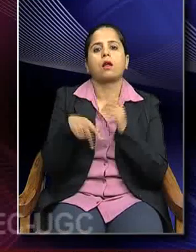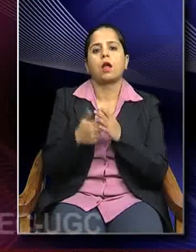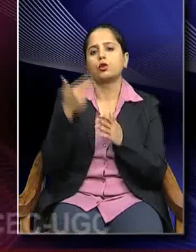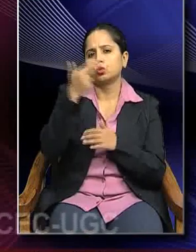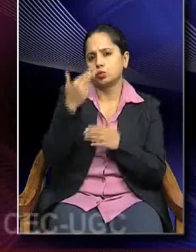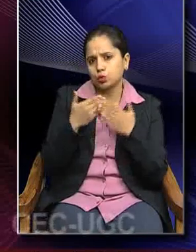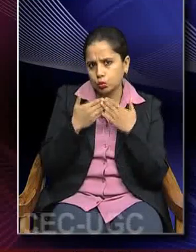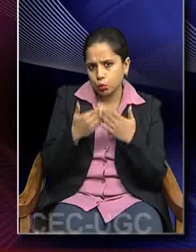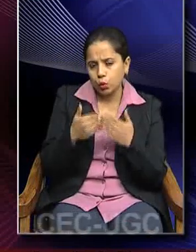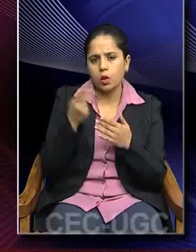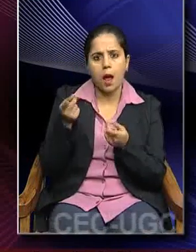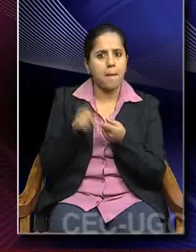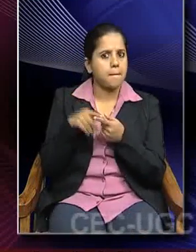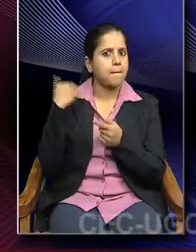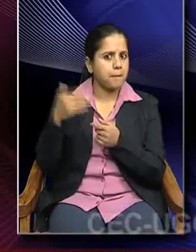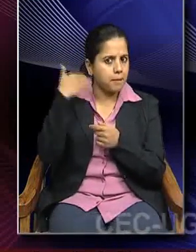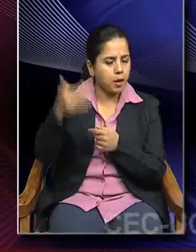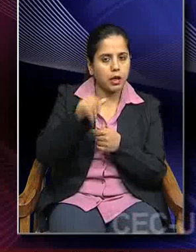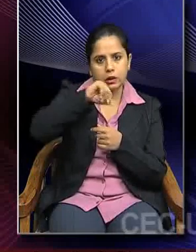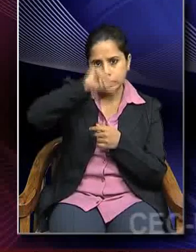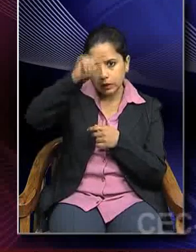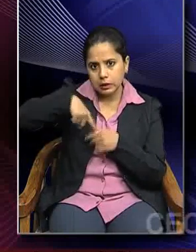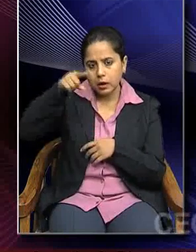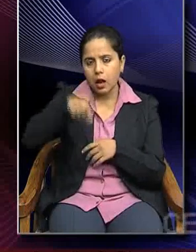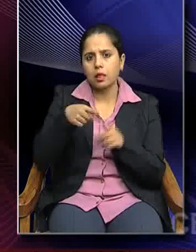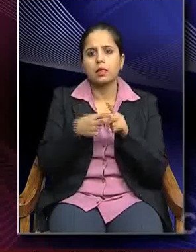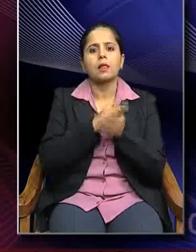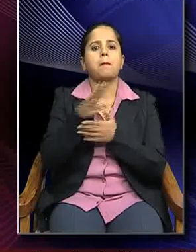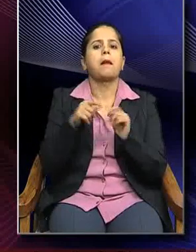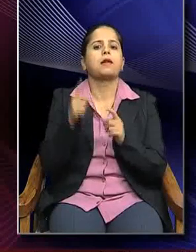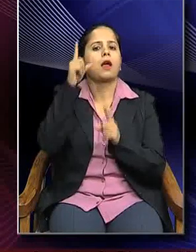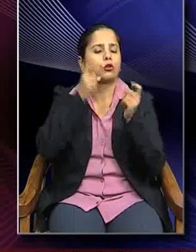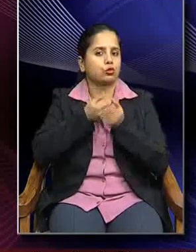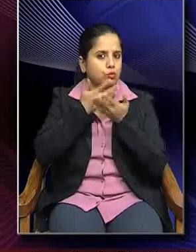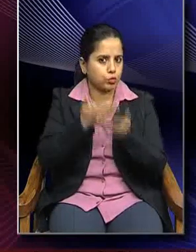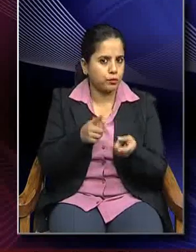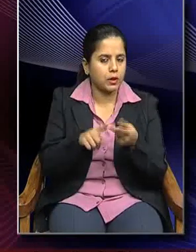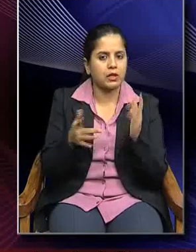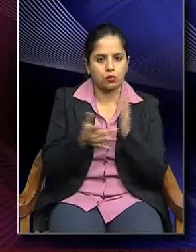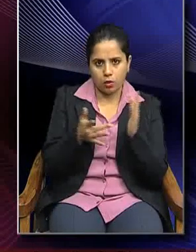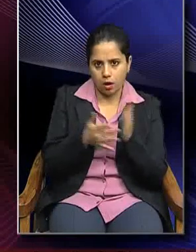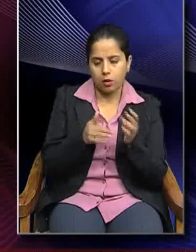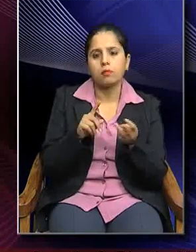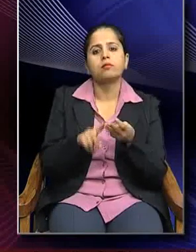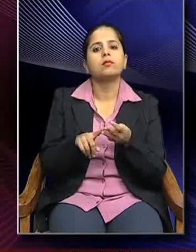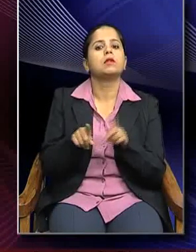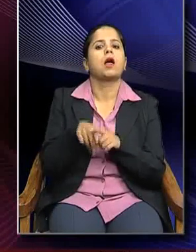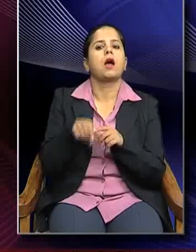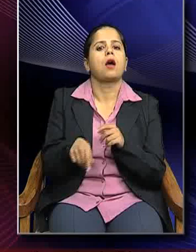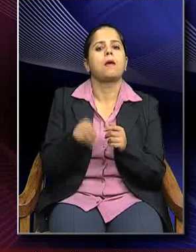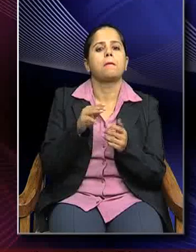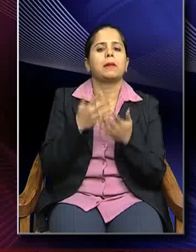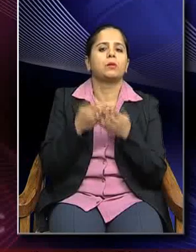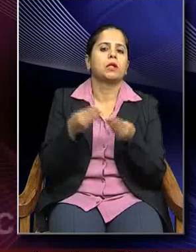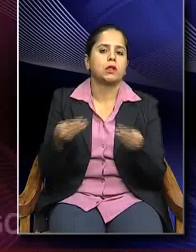art predominantly is Indian in thematic expression, in technique and also in the materials